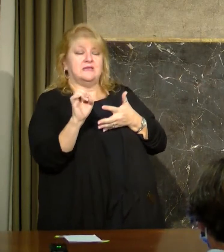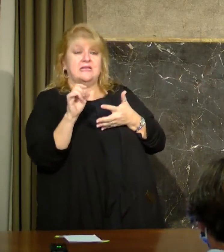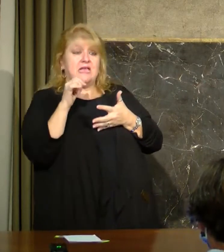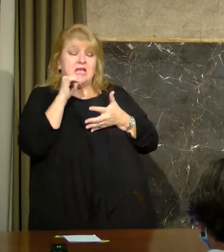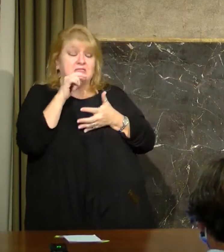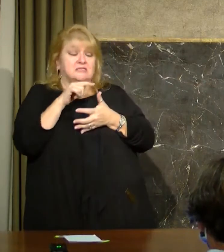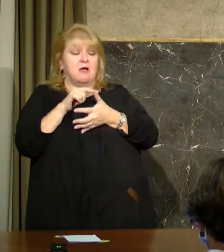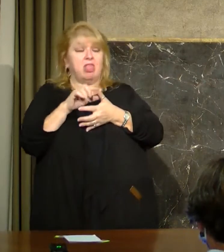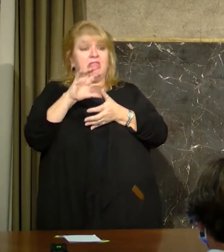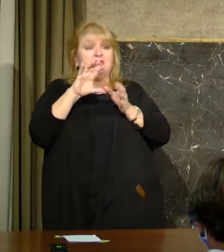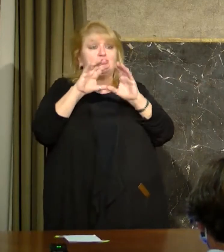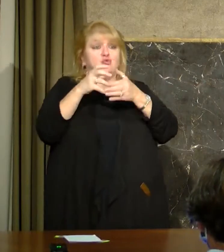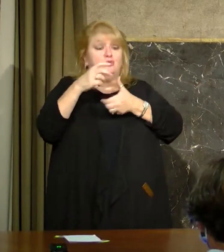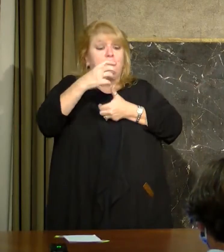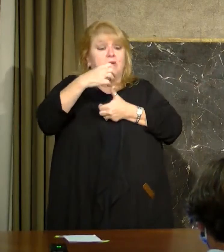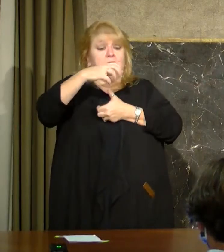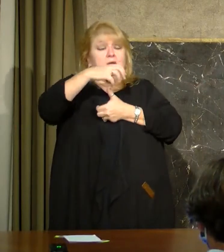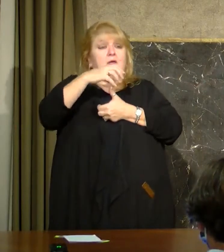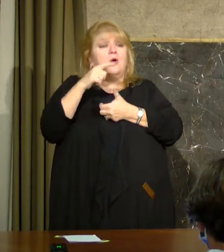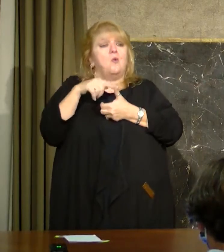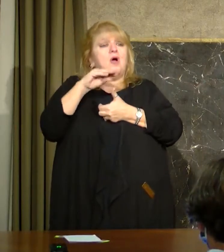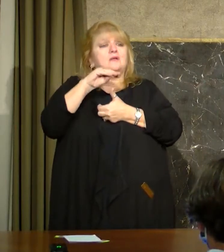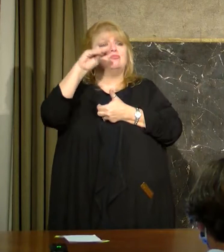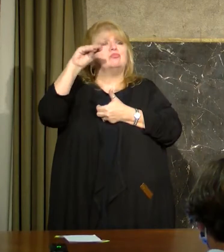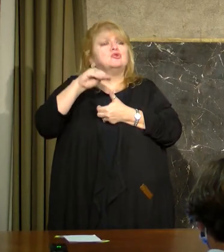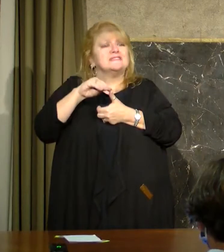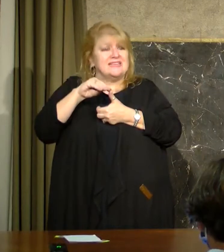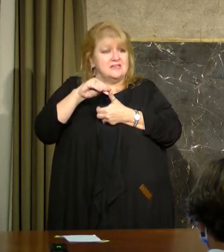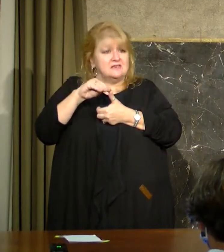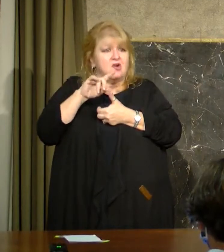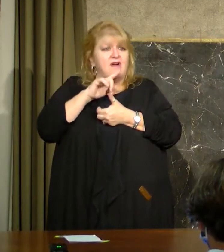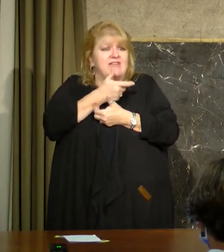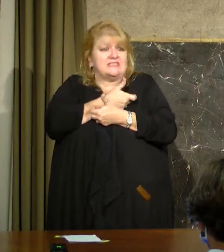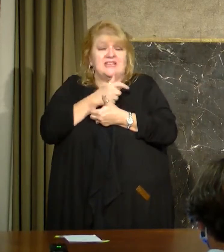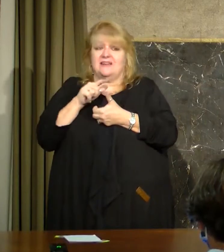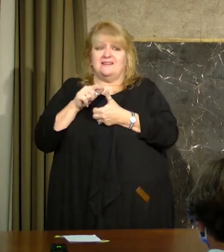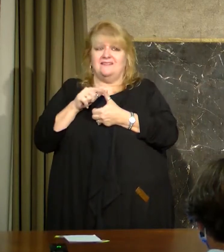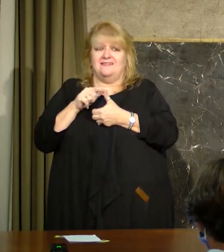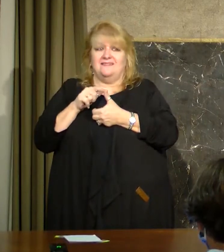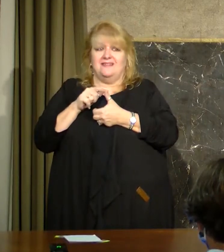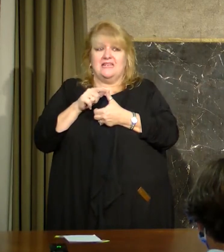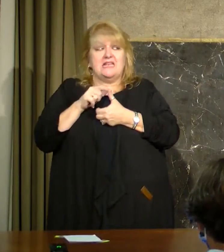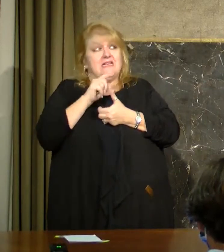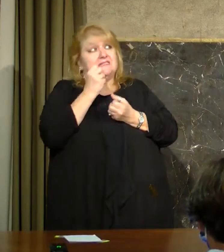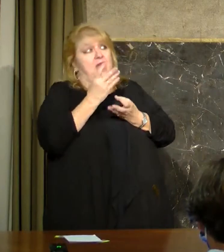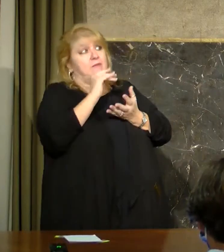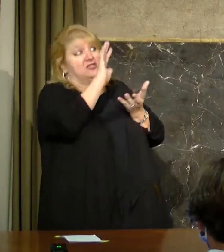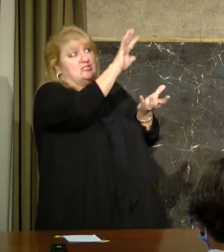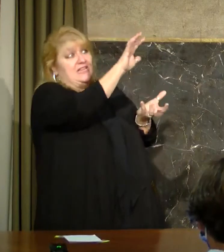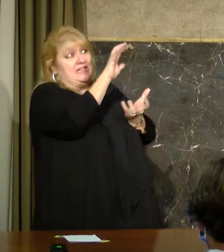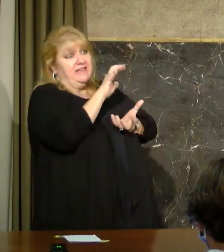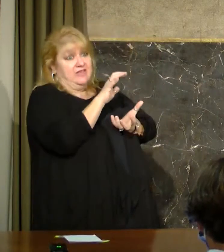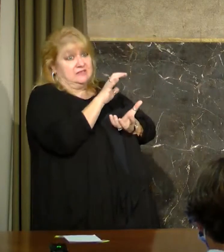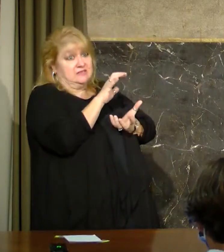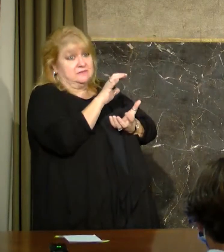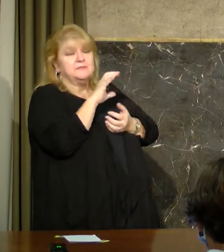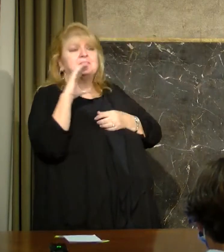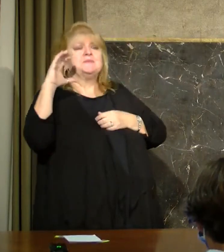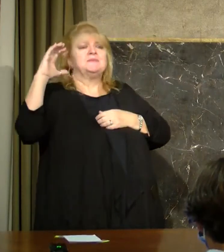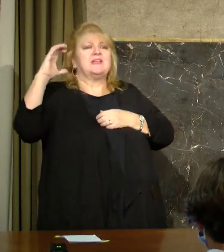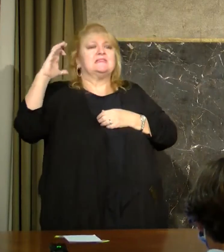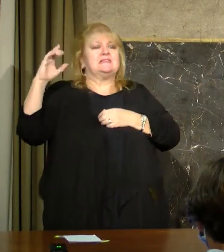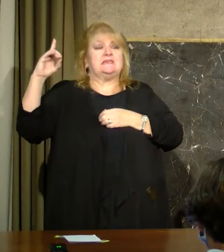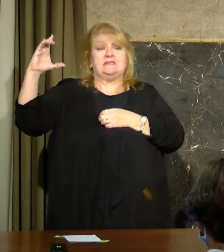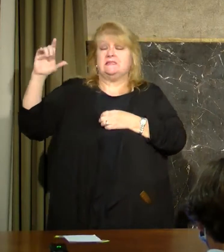people vaccinated. It's really what your supply versus demand is. So what the CDC has recommended on this is they've said,